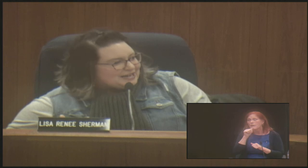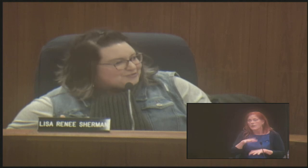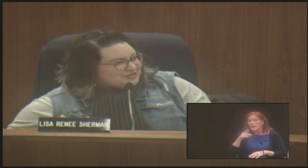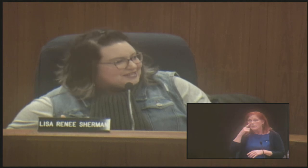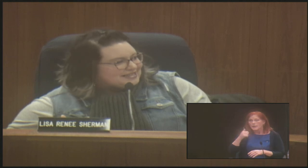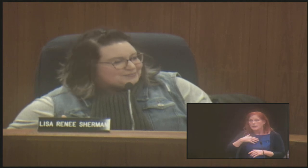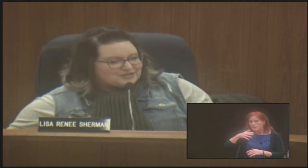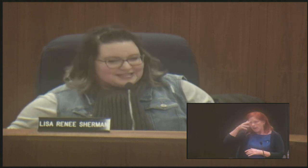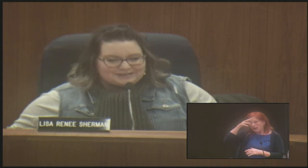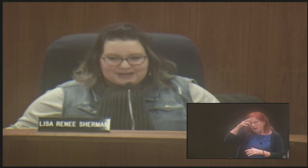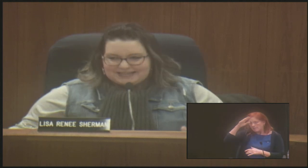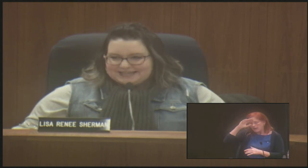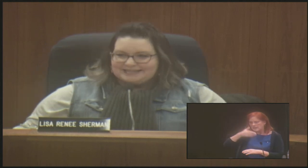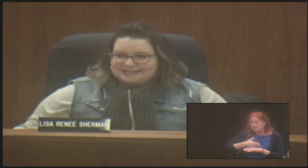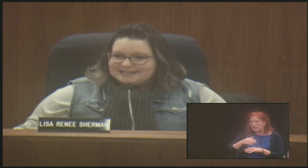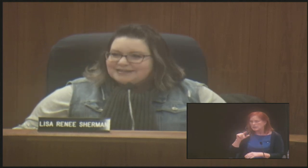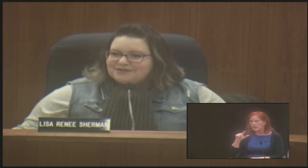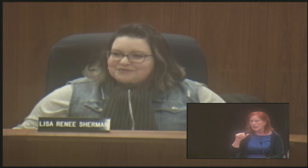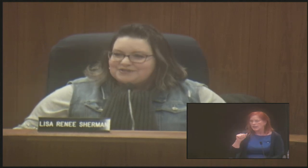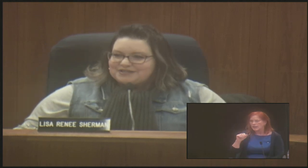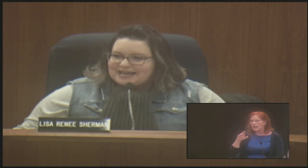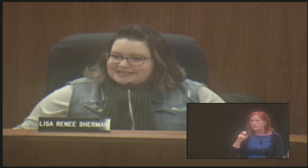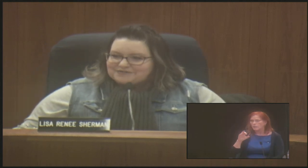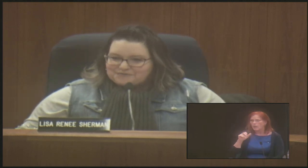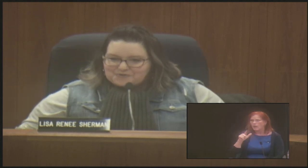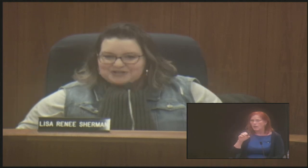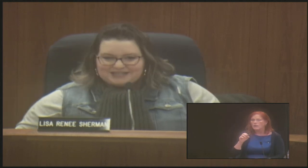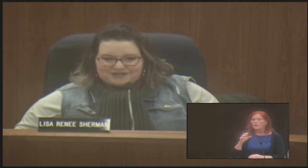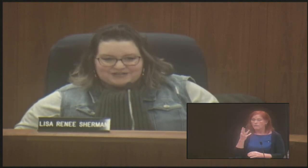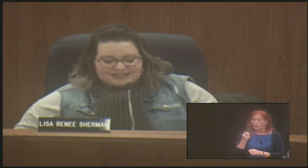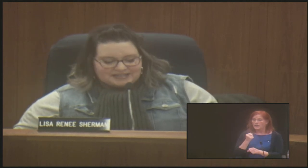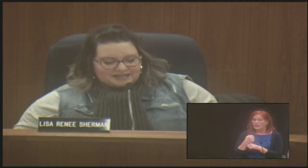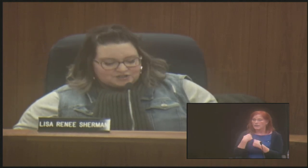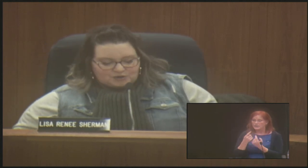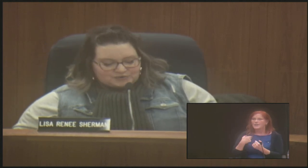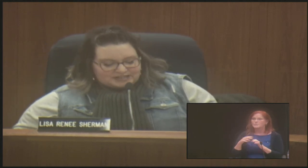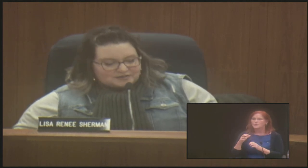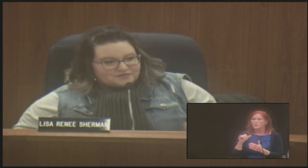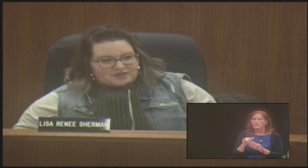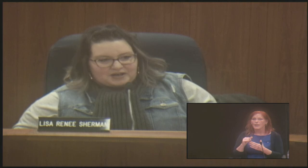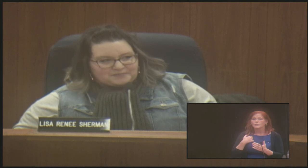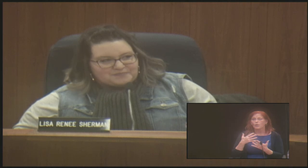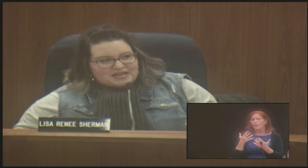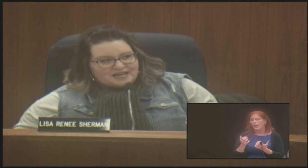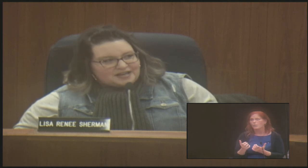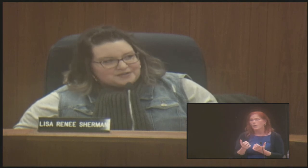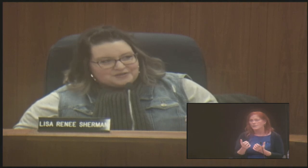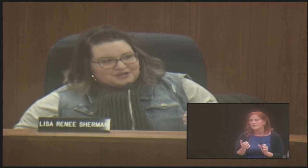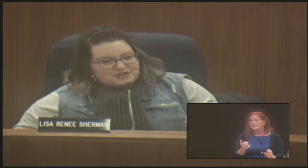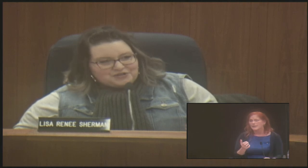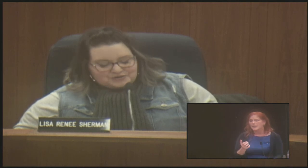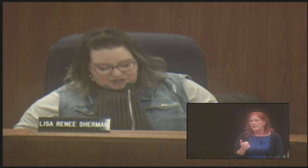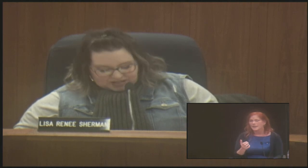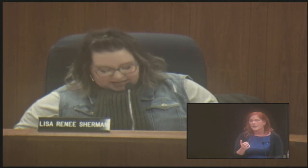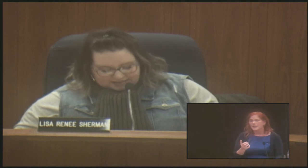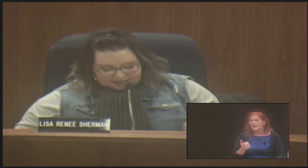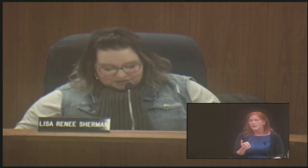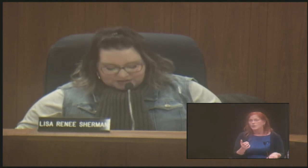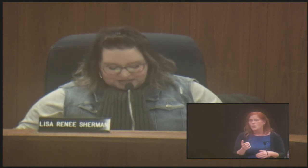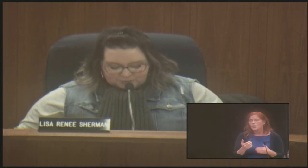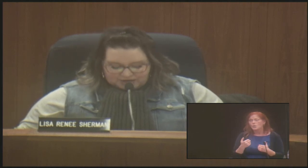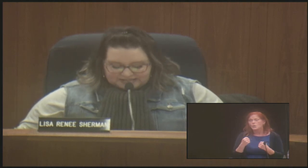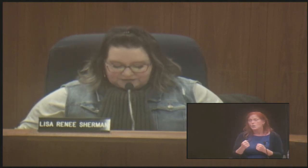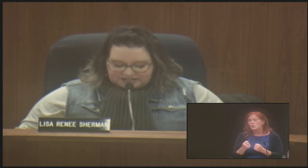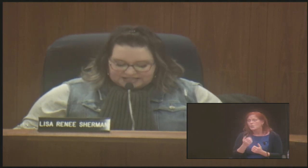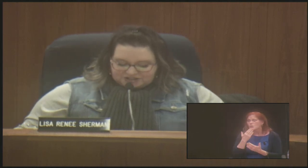my son Gabriel has participated in this for the last four years. So I want to give, um, a huge thanks